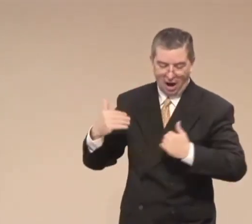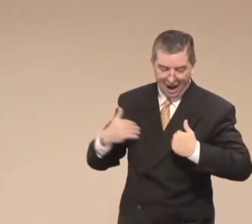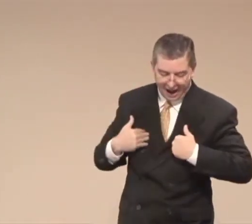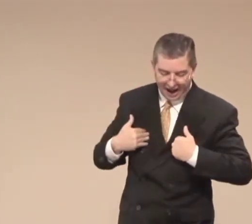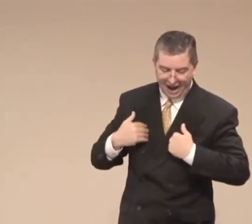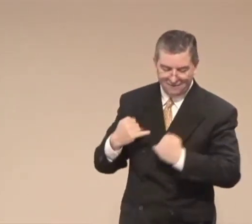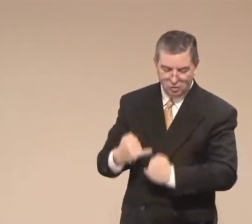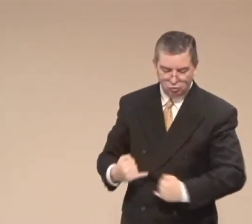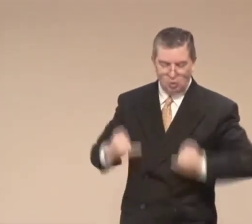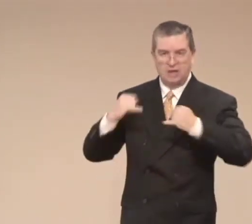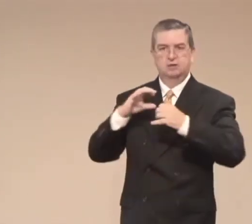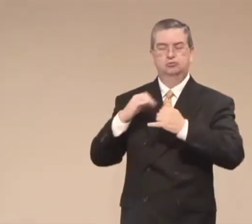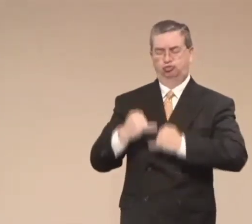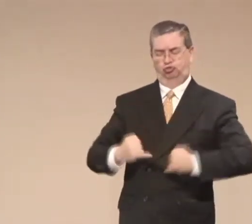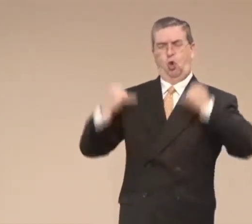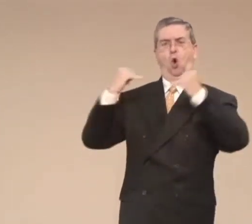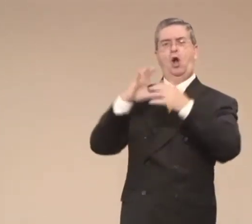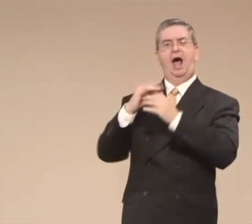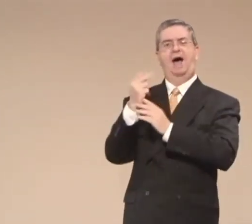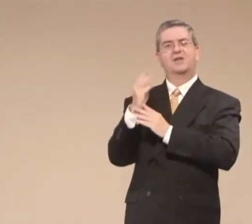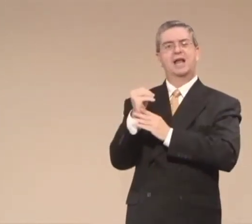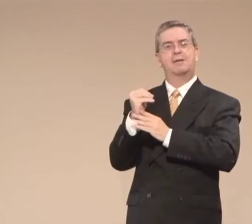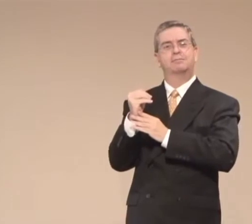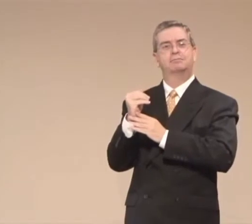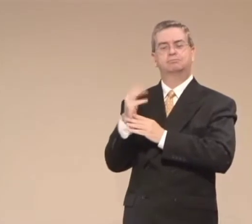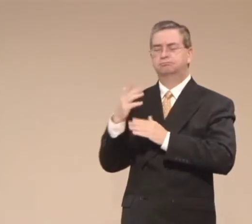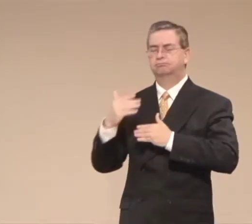shall have joy with him.